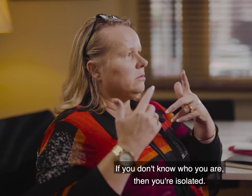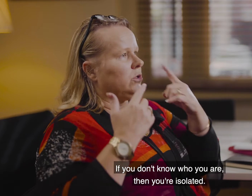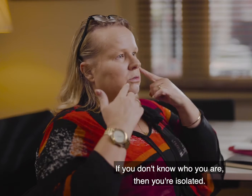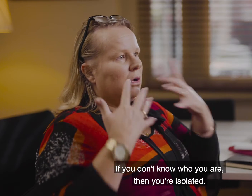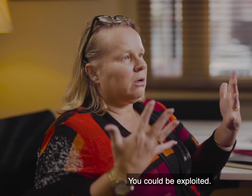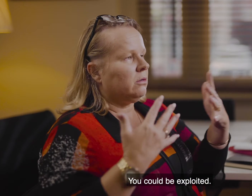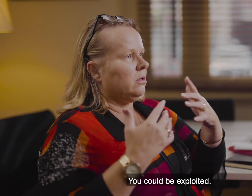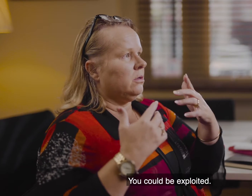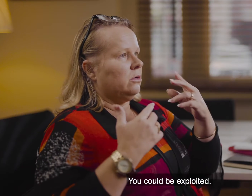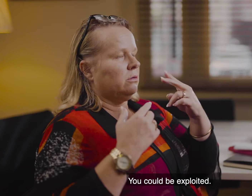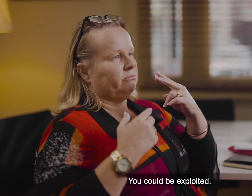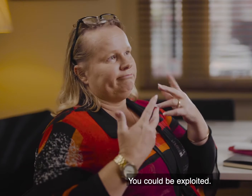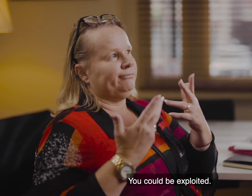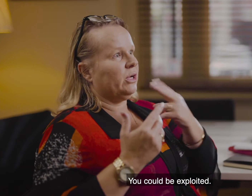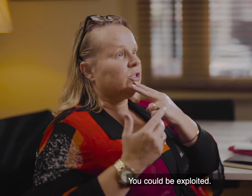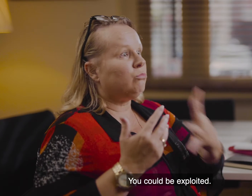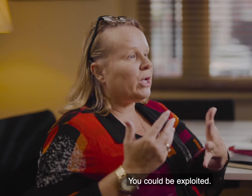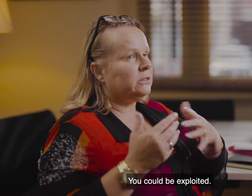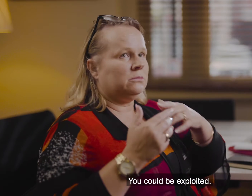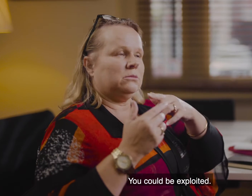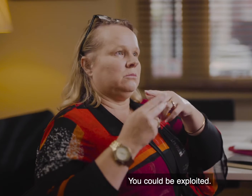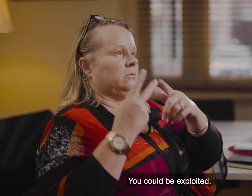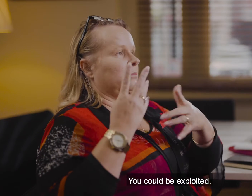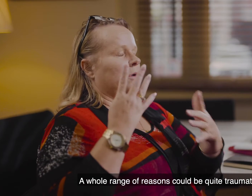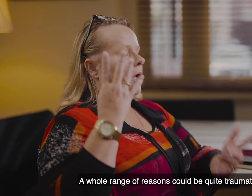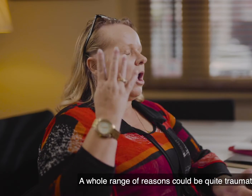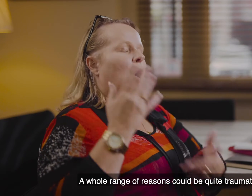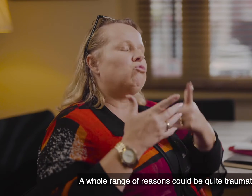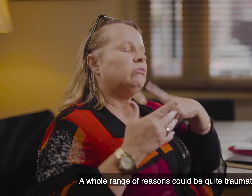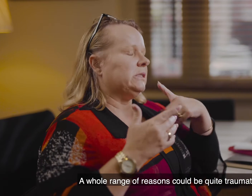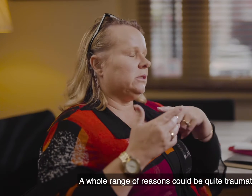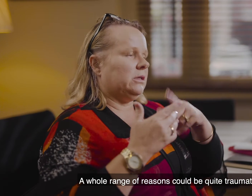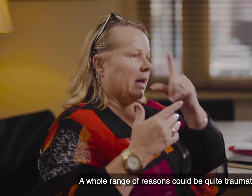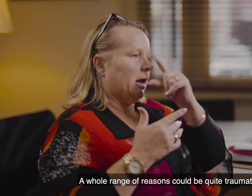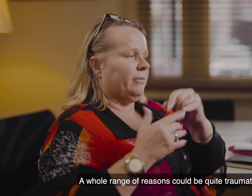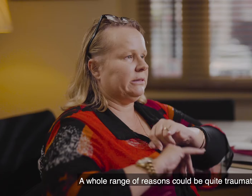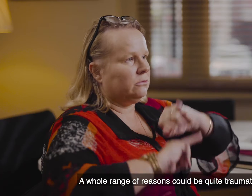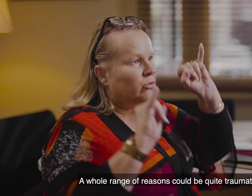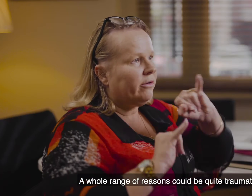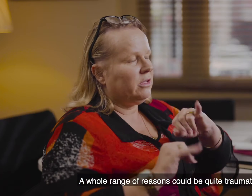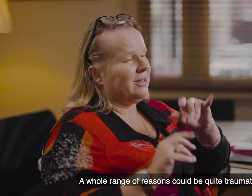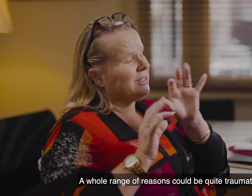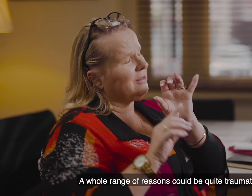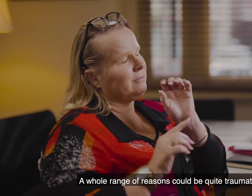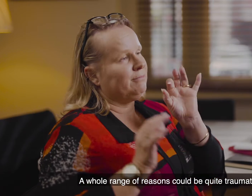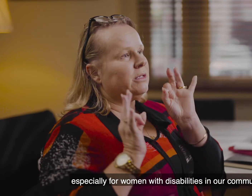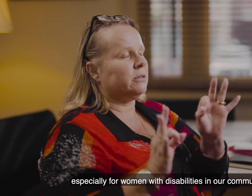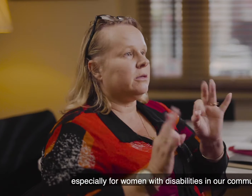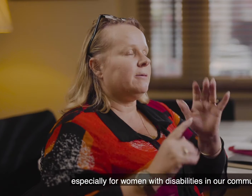you're isolated. You could be exploited. A whole range of reasons could become quite traumatic.